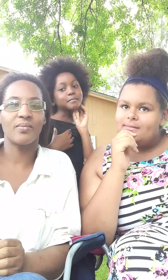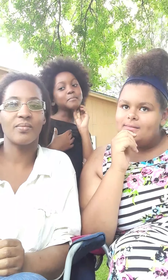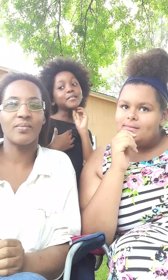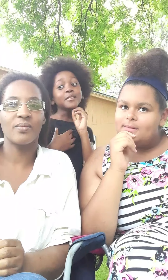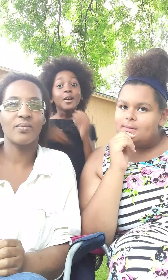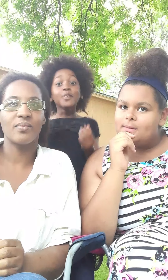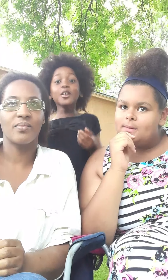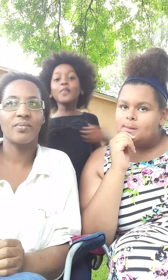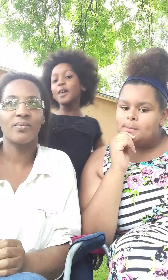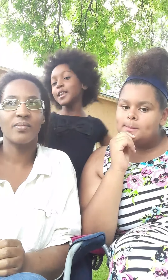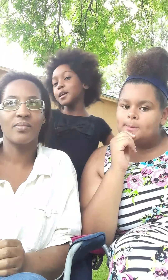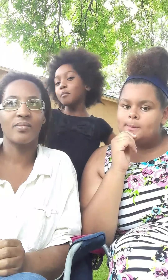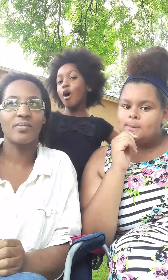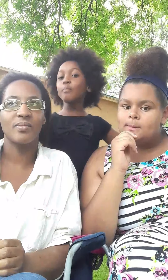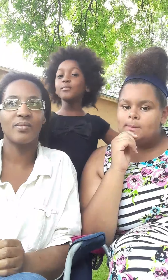You win anymore Yeah